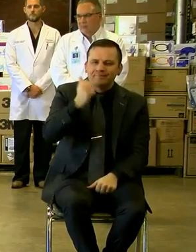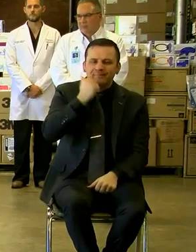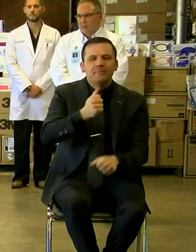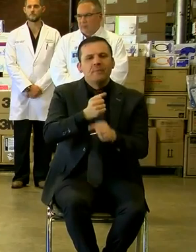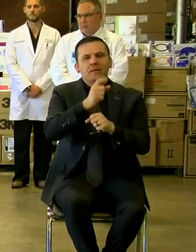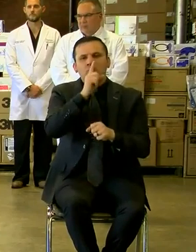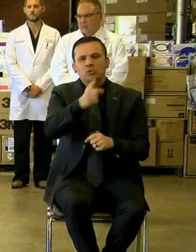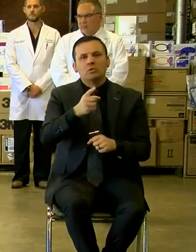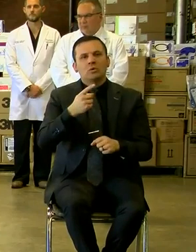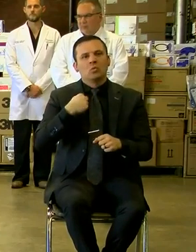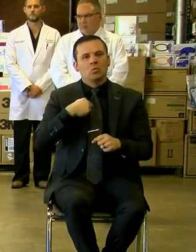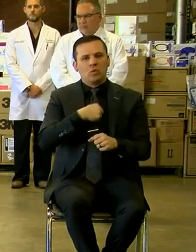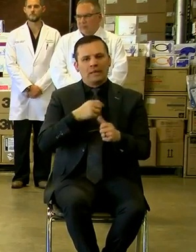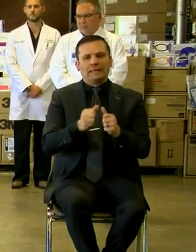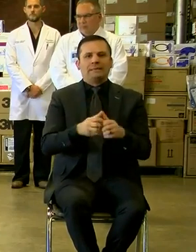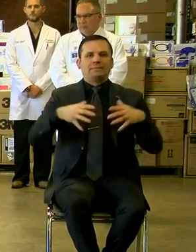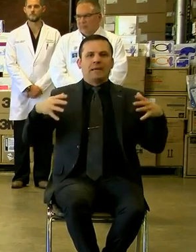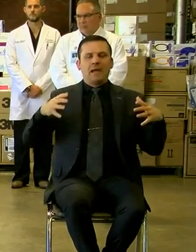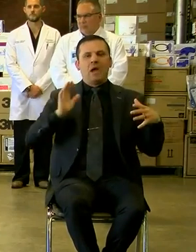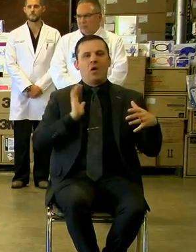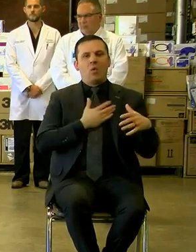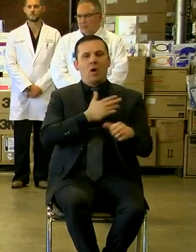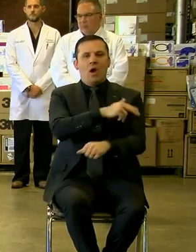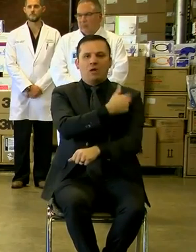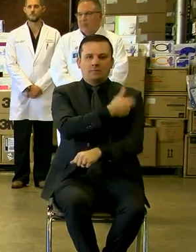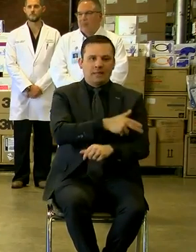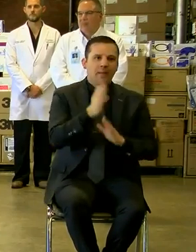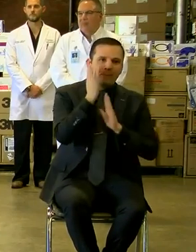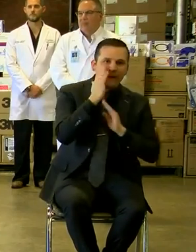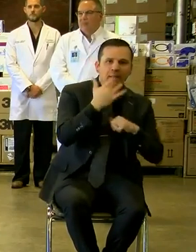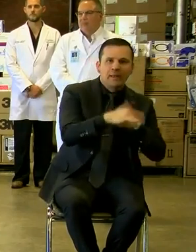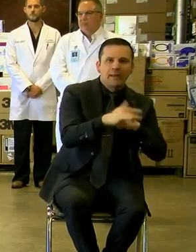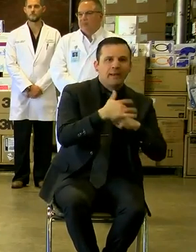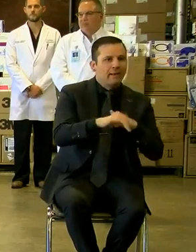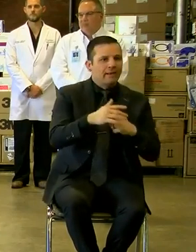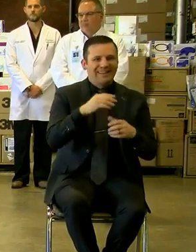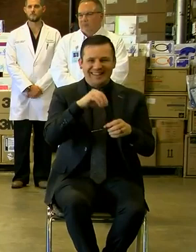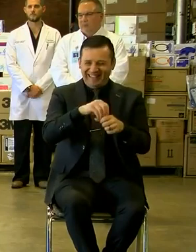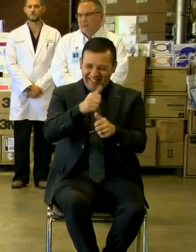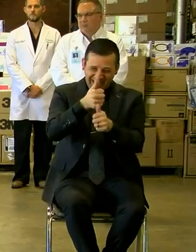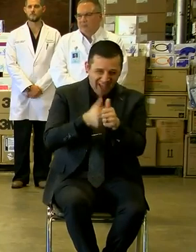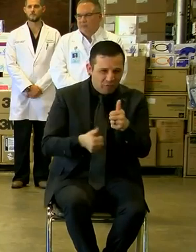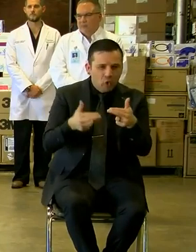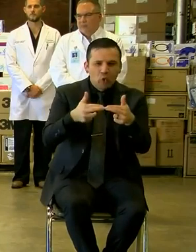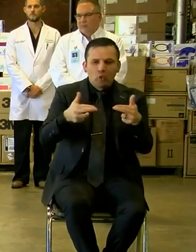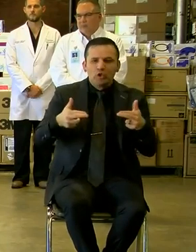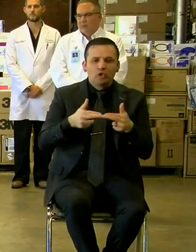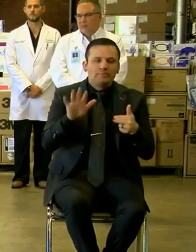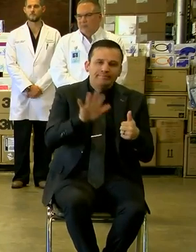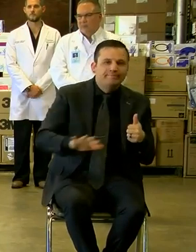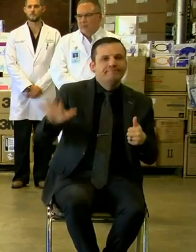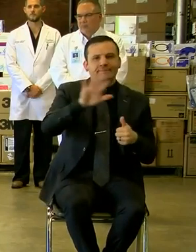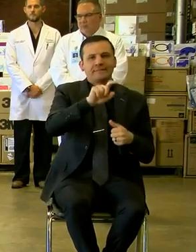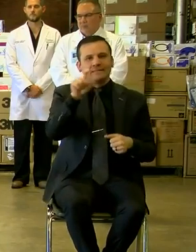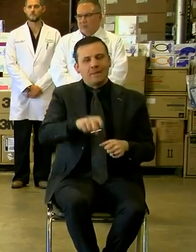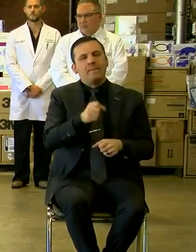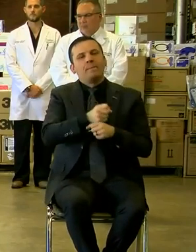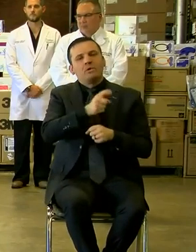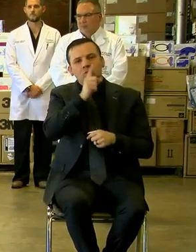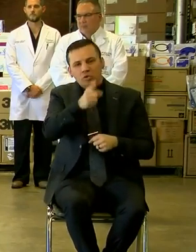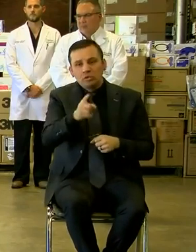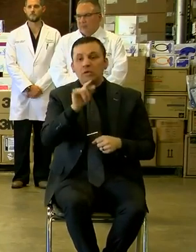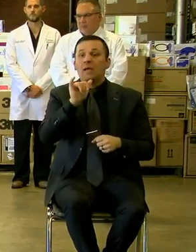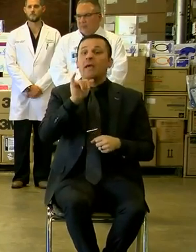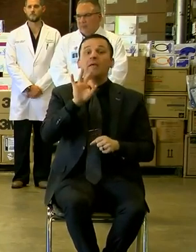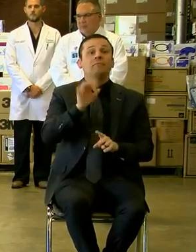ensure that we expand our hospital capacity in every region of the state of Texas to ensure that if